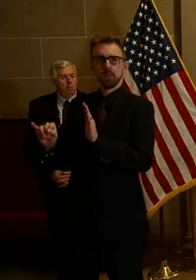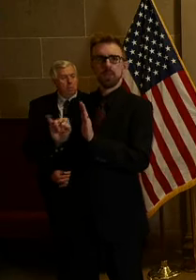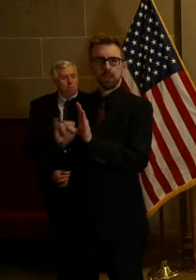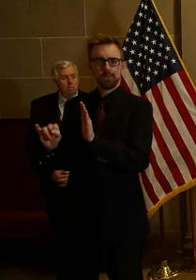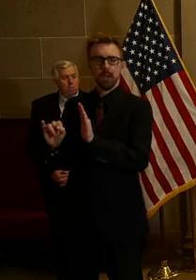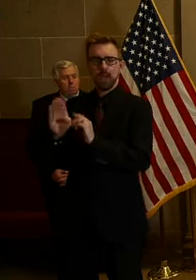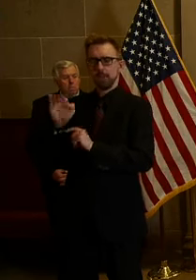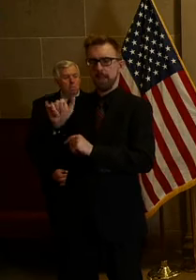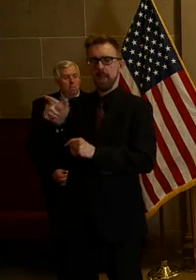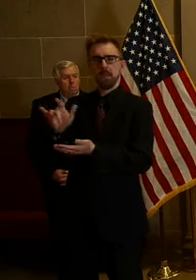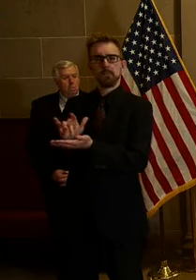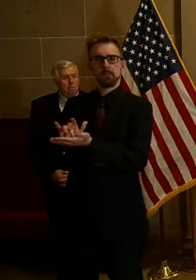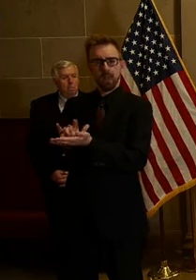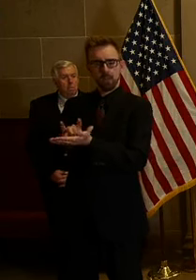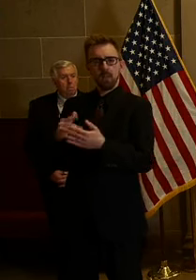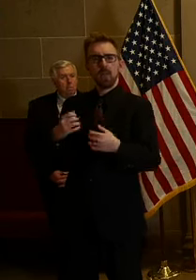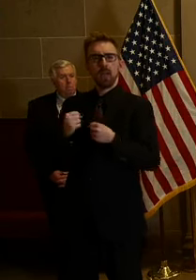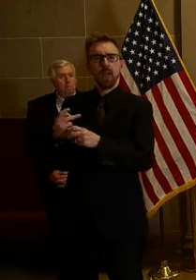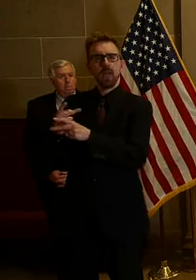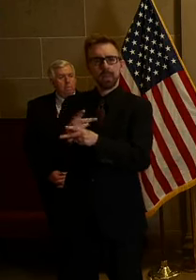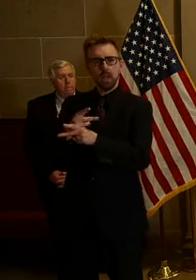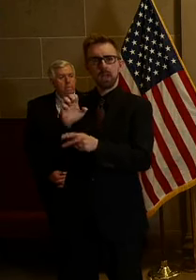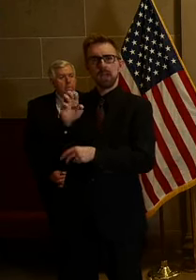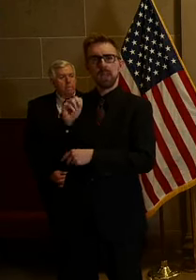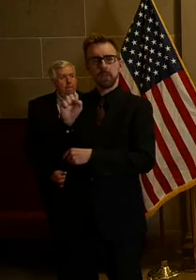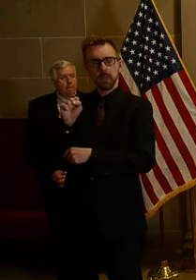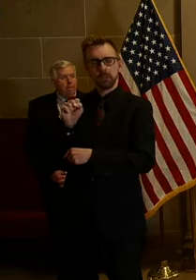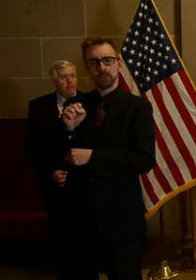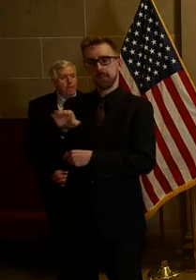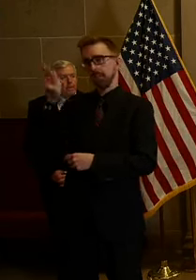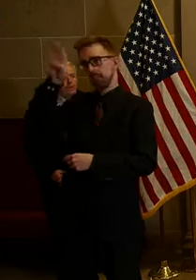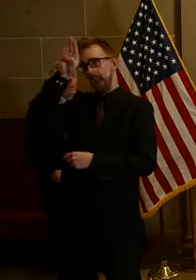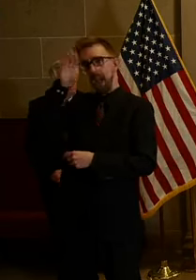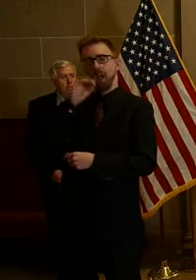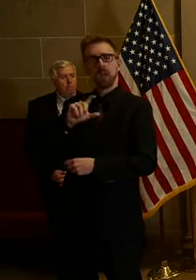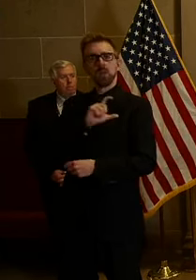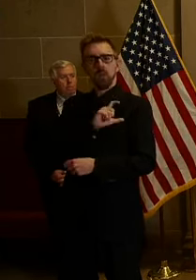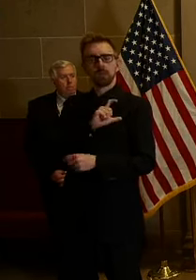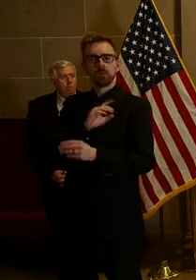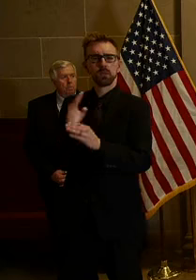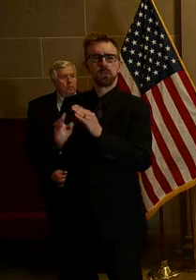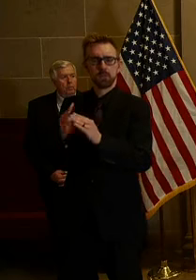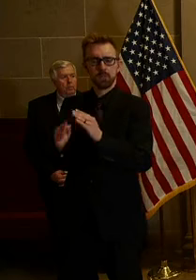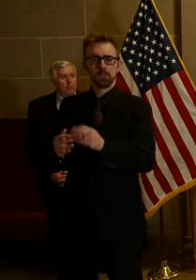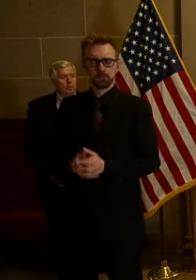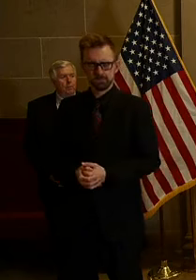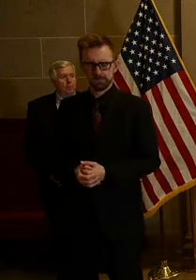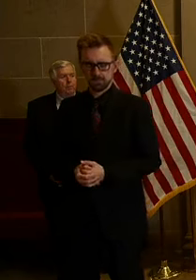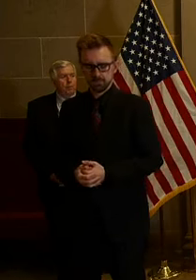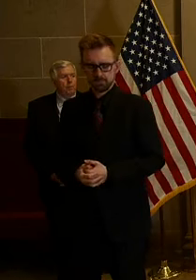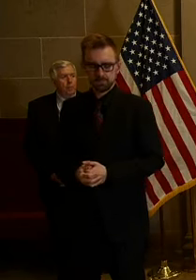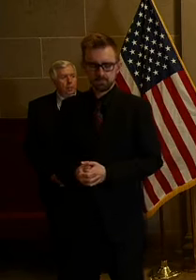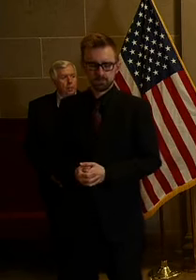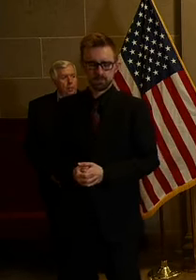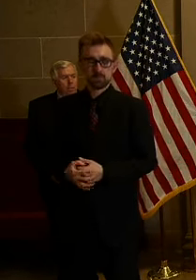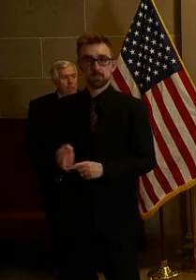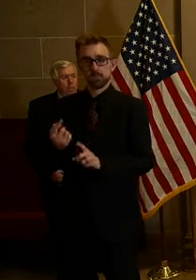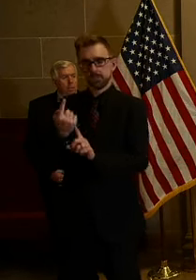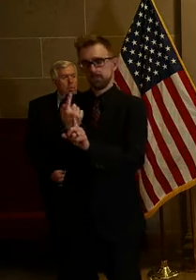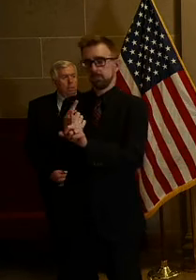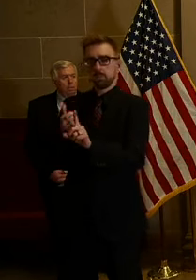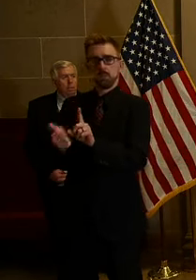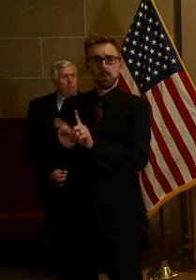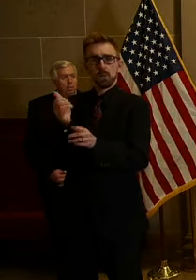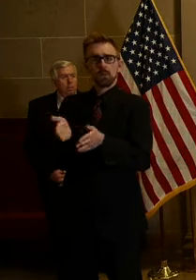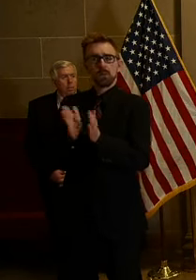by the medical, health care, EMS, fire and law enforcement communities. The single most requested